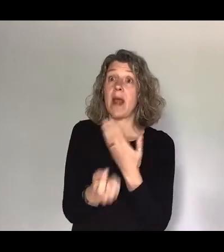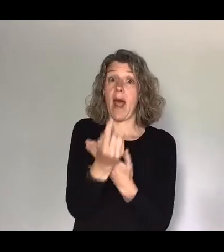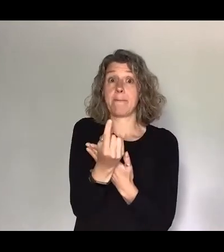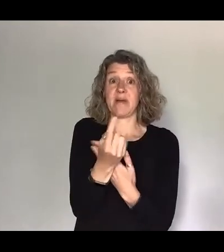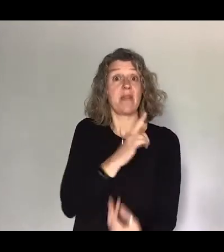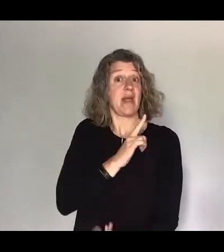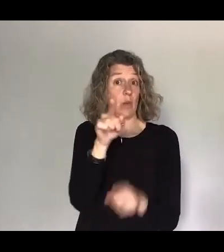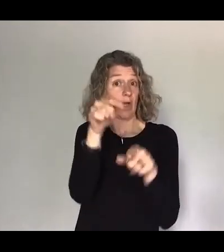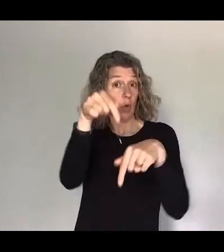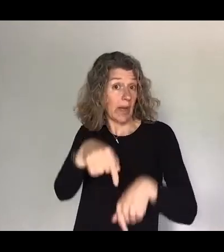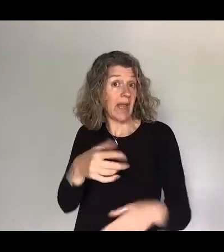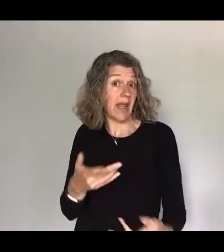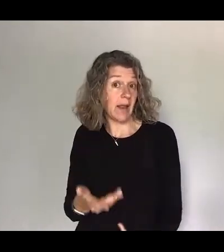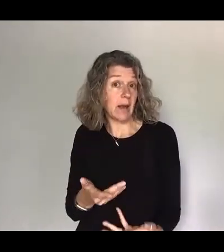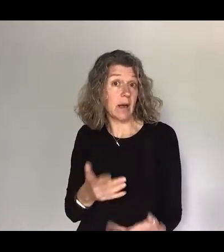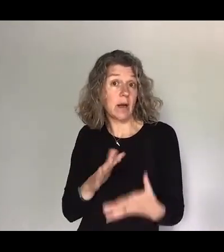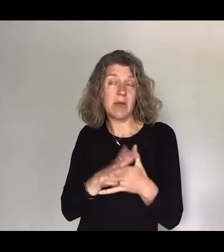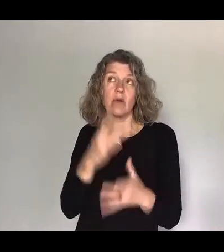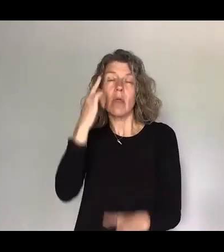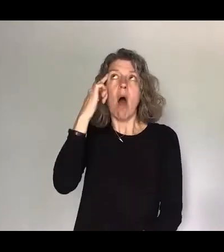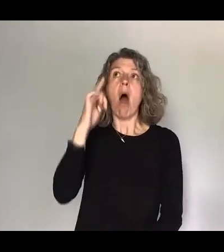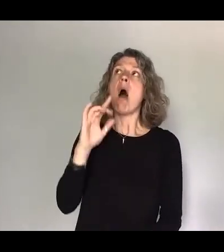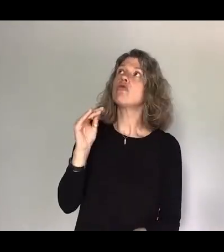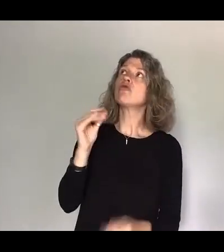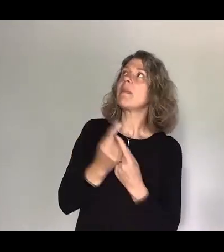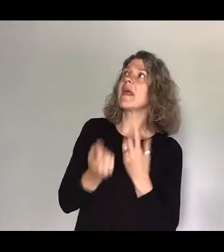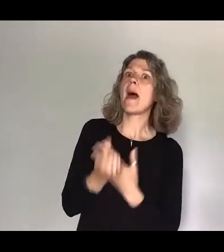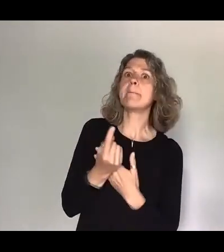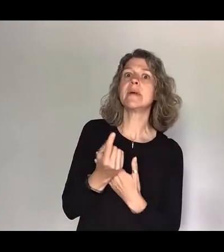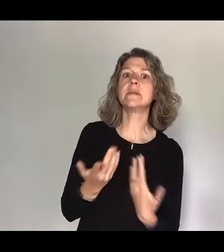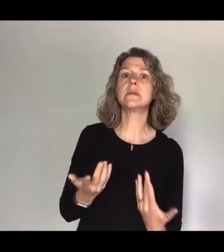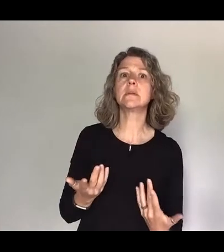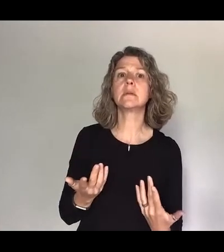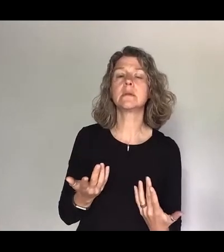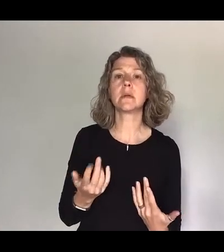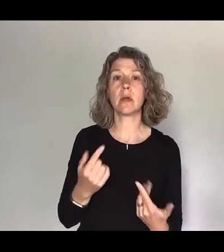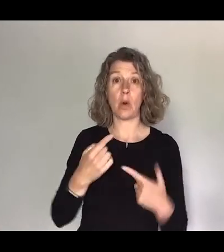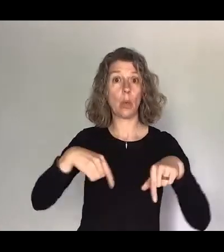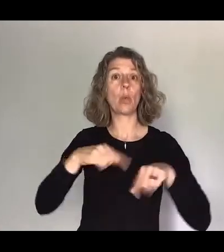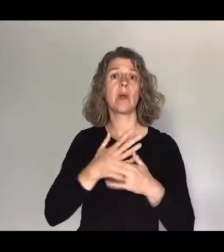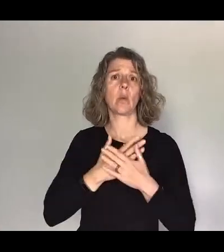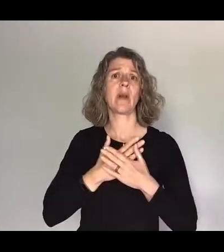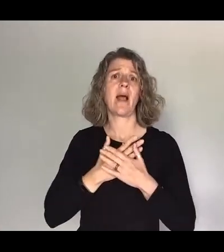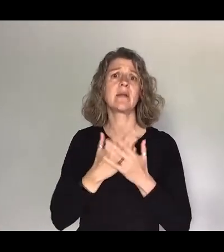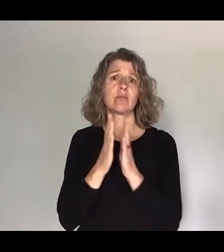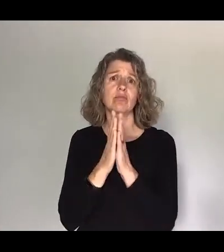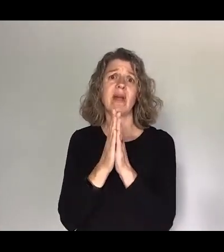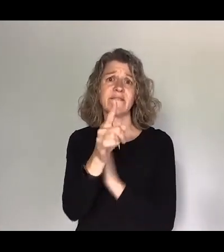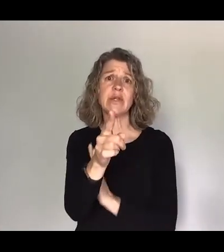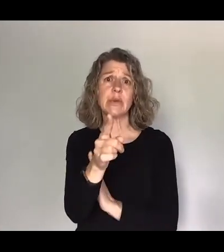today because you thought something's going to happen and we'd love to pray for you first of all we'd love to pray for you if that's you we'd love you to